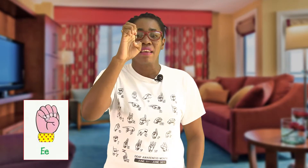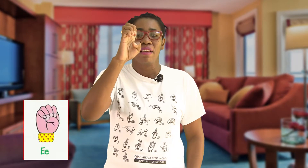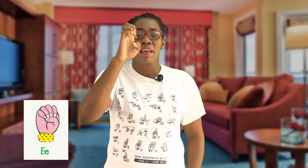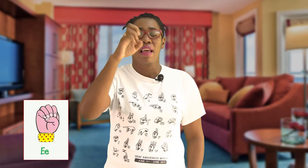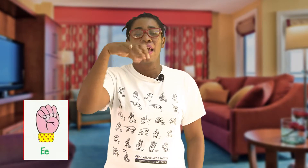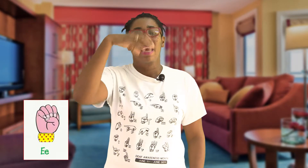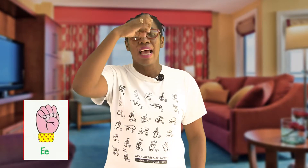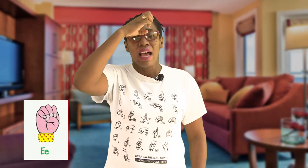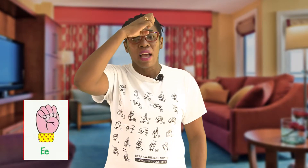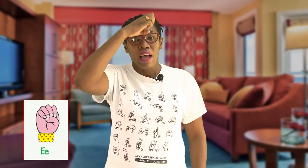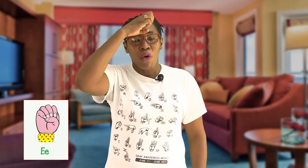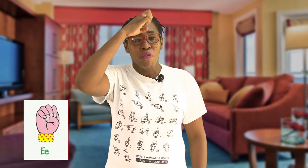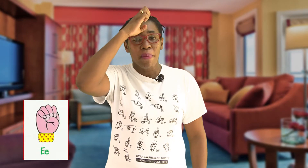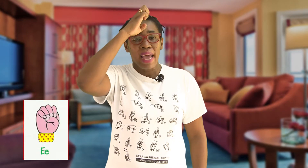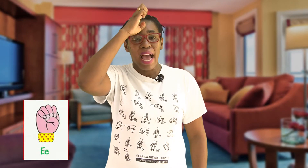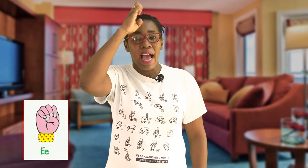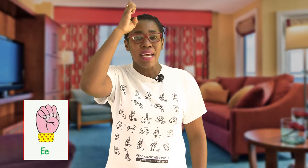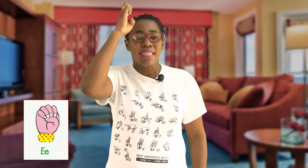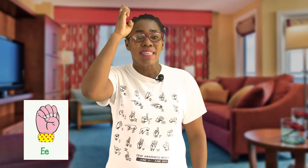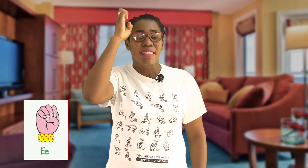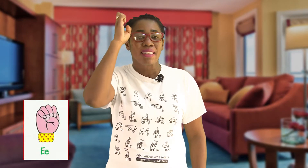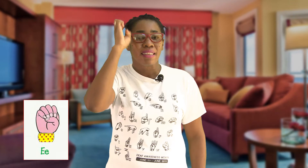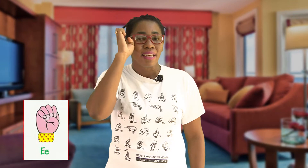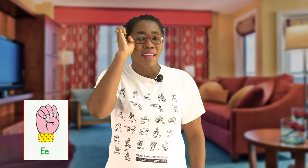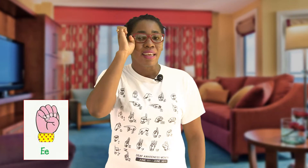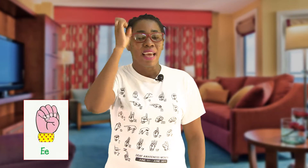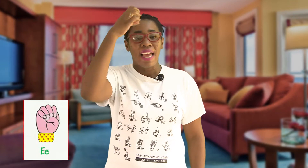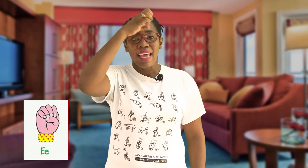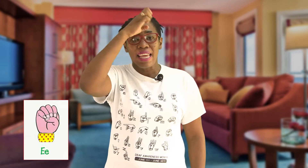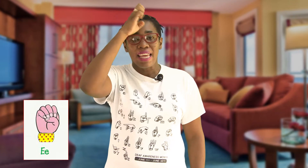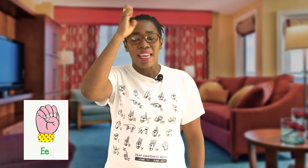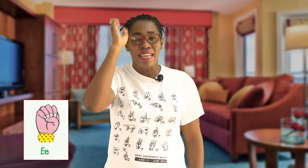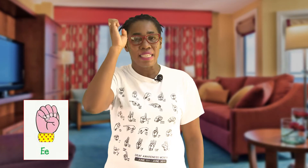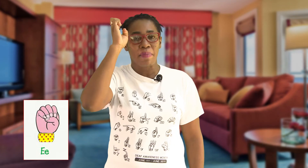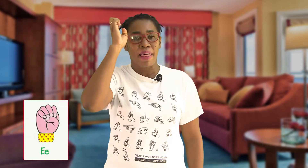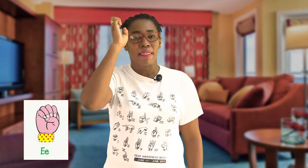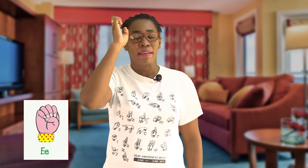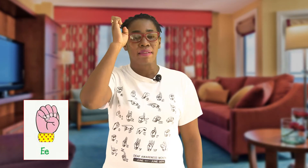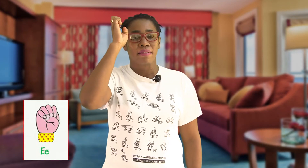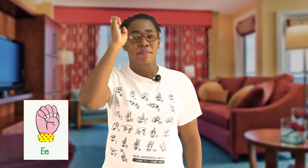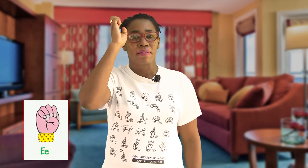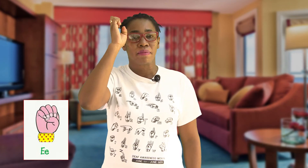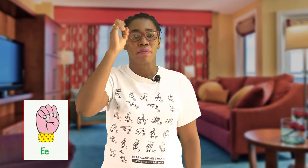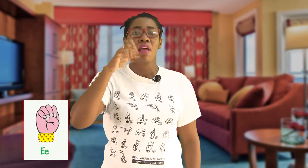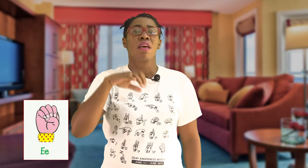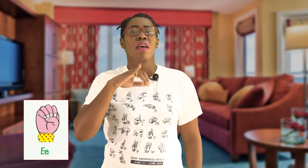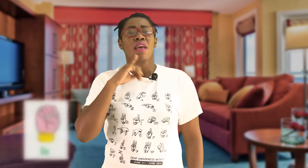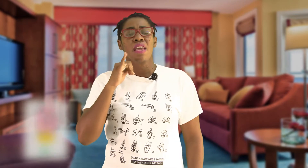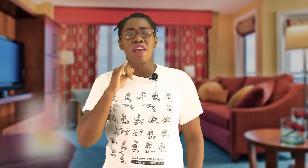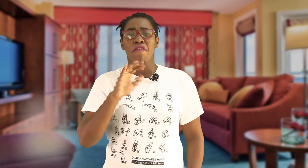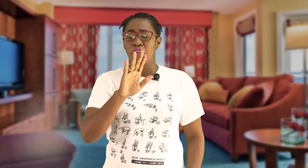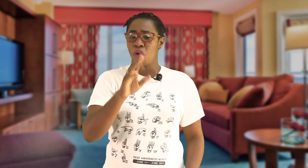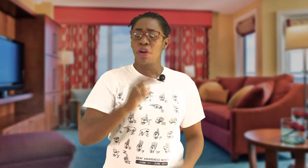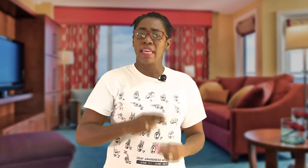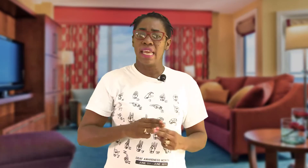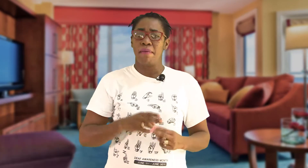over my eyes Elizabeth if your name